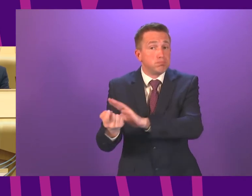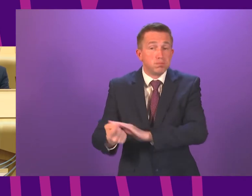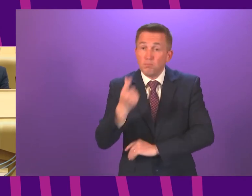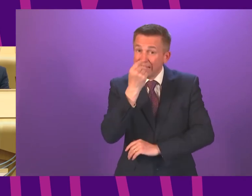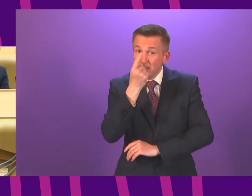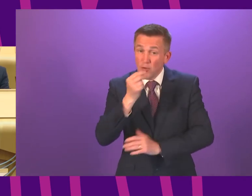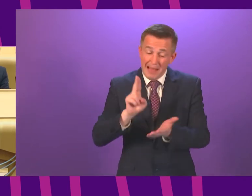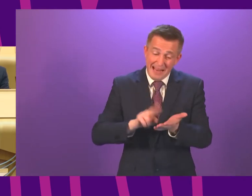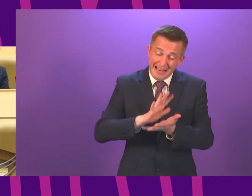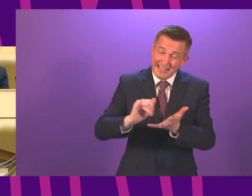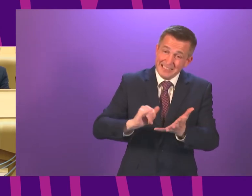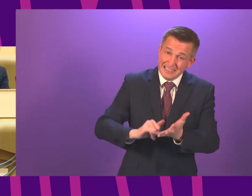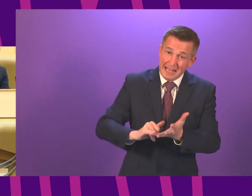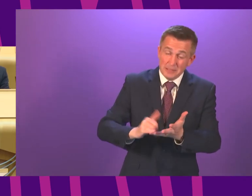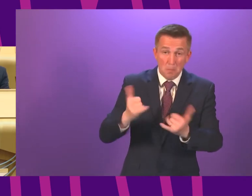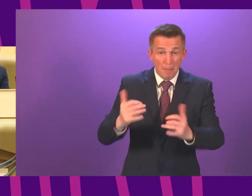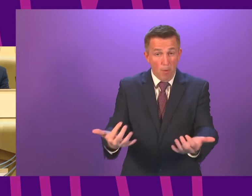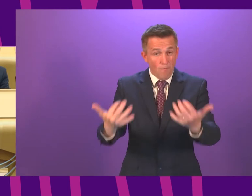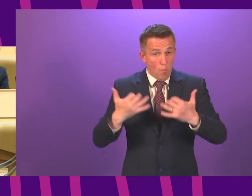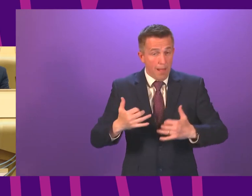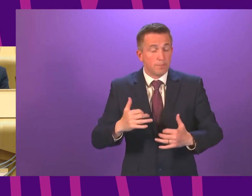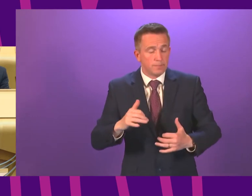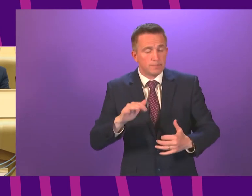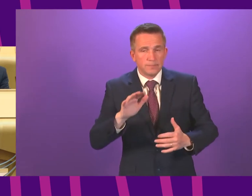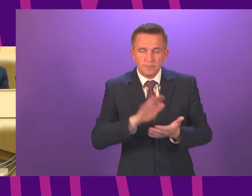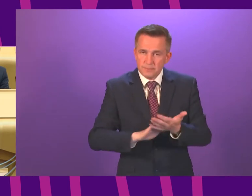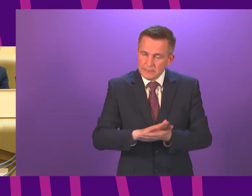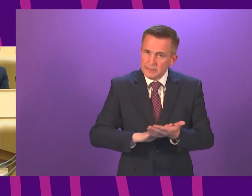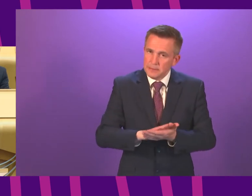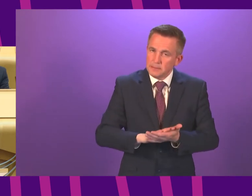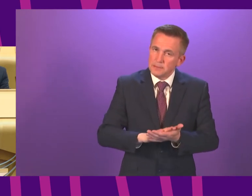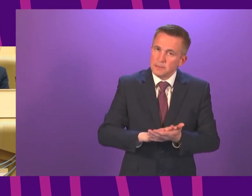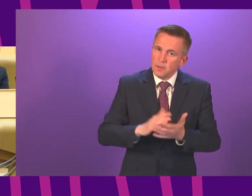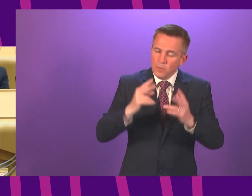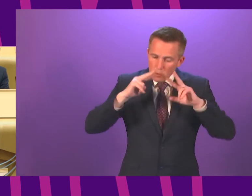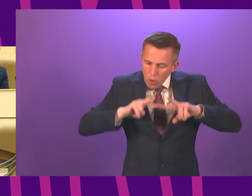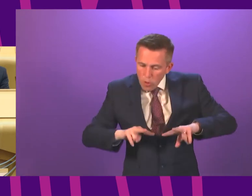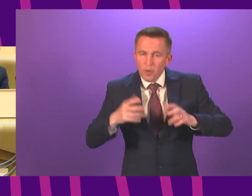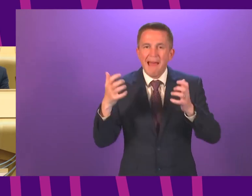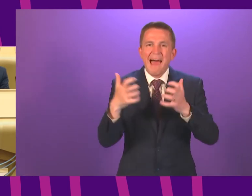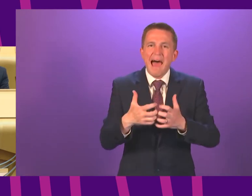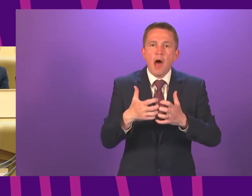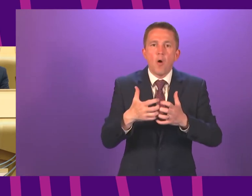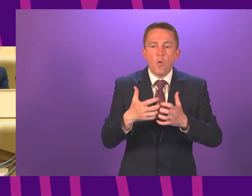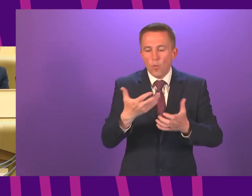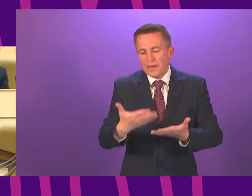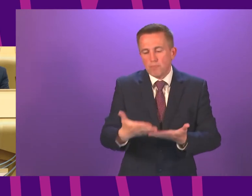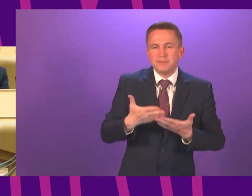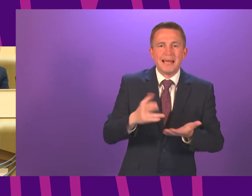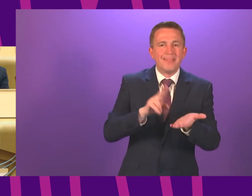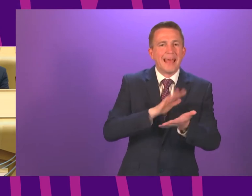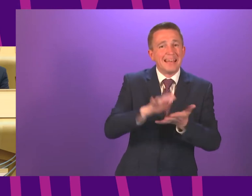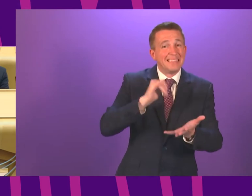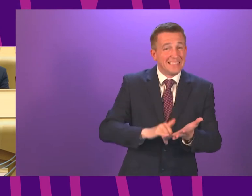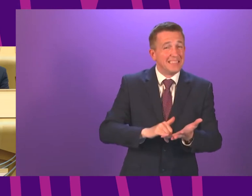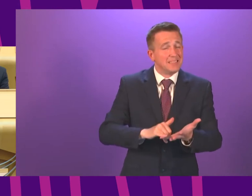NHS. And it might also be worth just pausing to reflect at this stage on what protecting the NHS, which has been a key aim